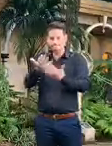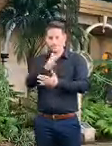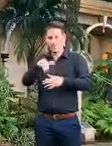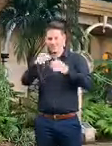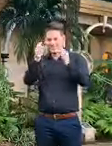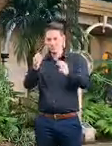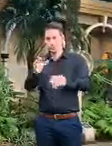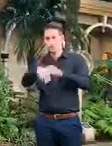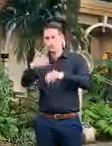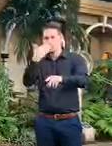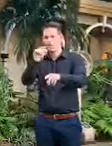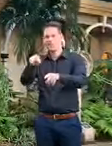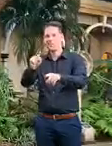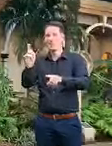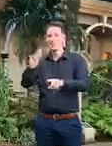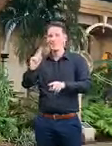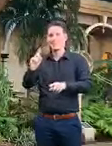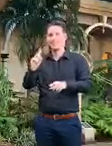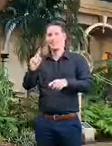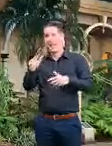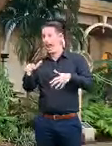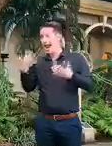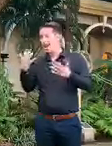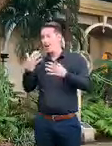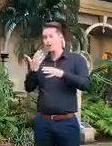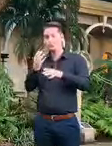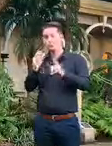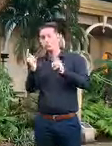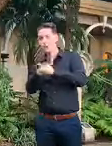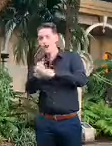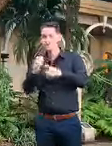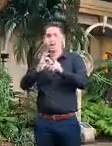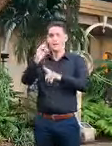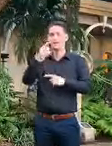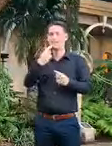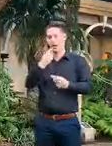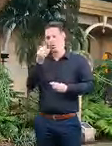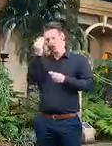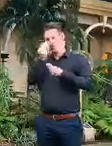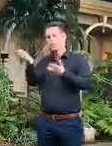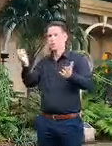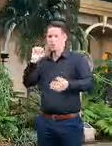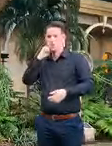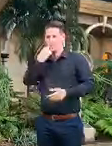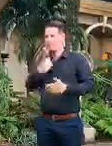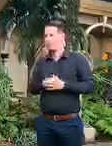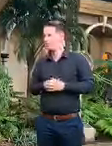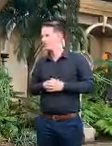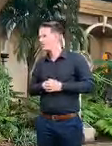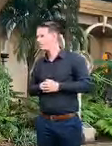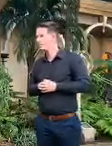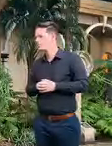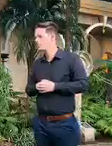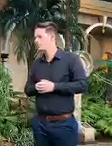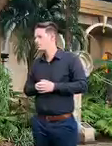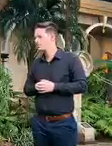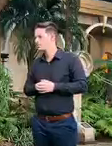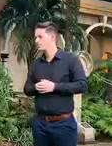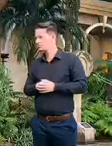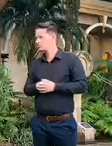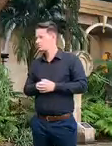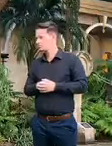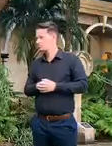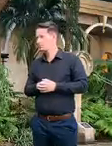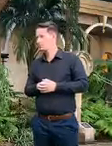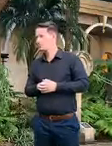about schools and if there is any change everyone you'll be the first to know i said